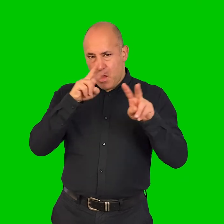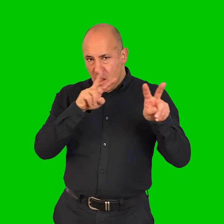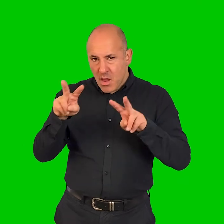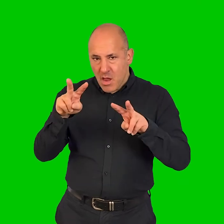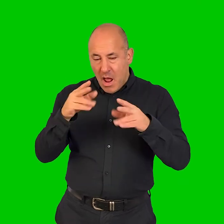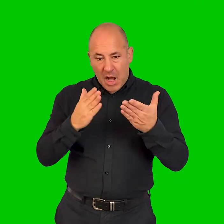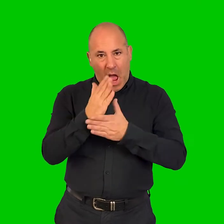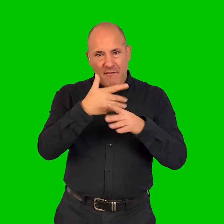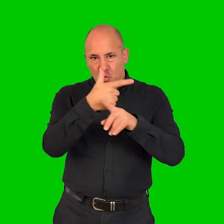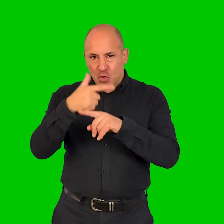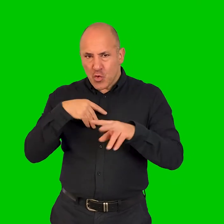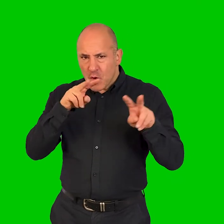things for people who can't attend,